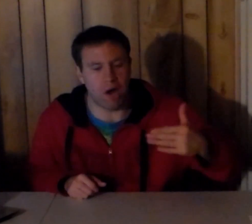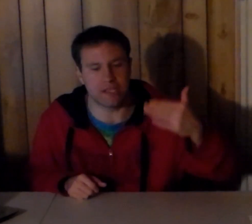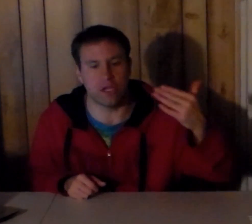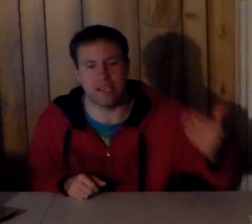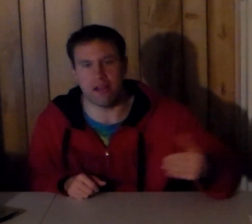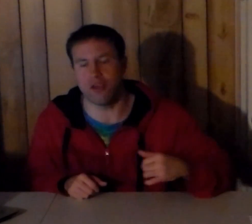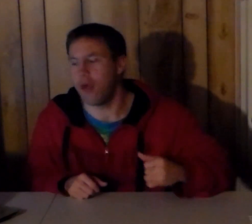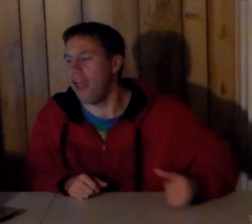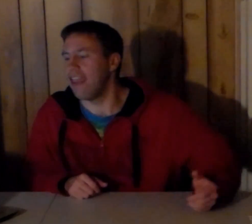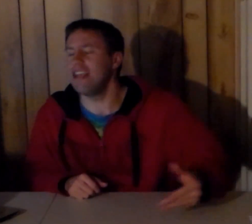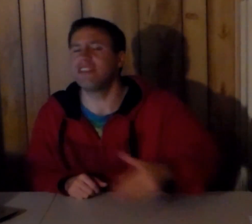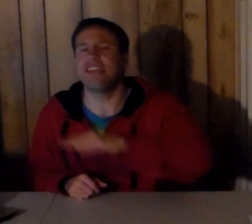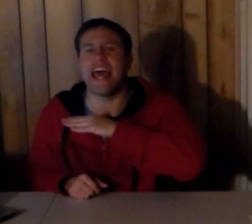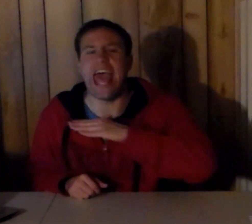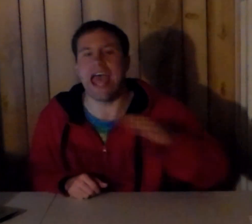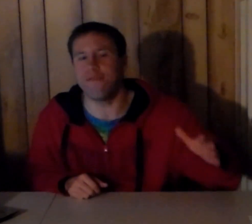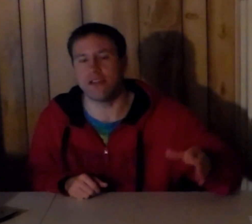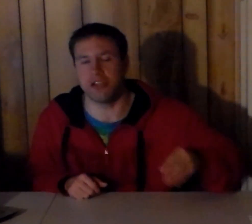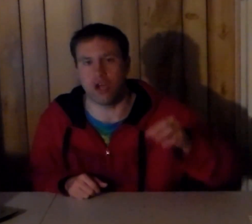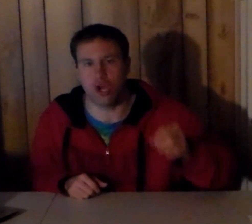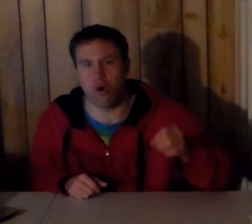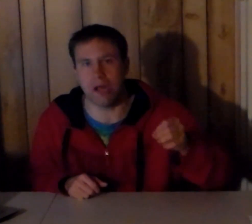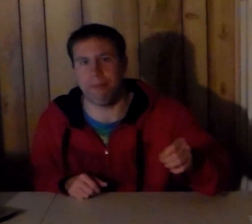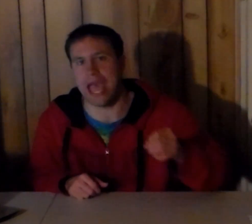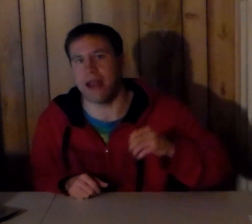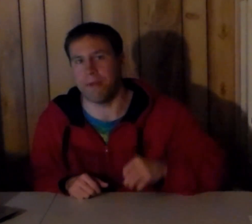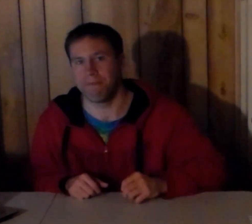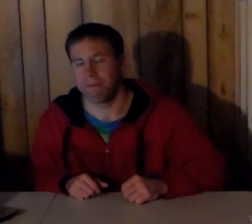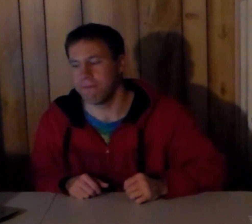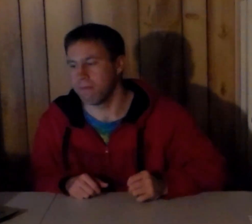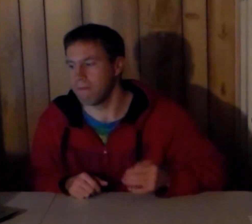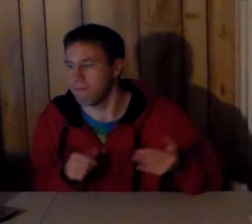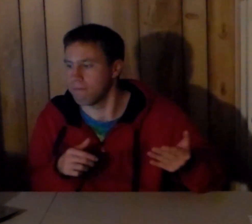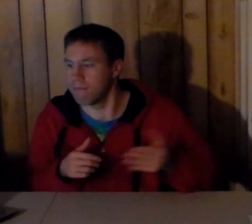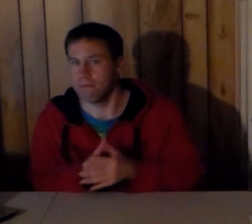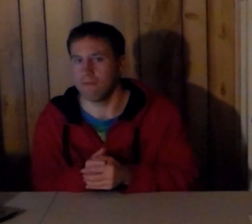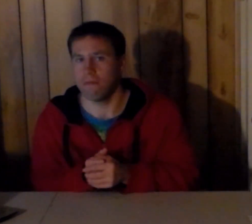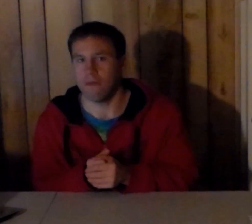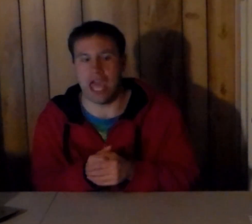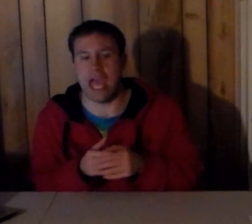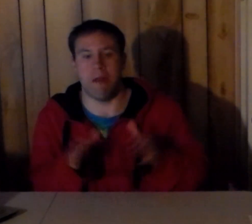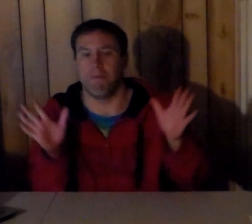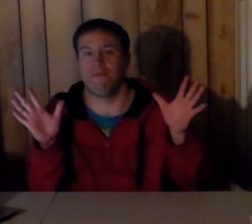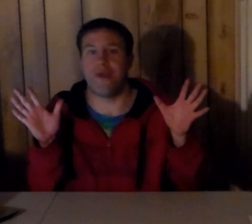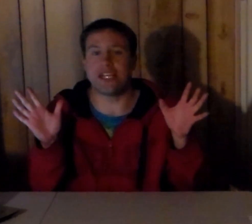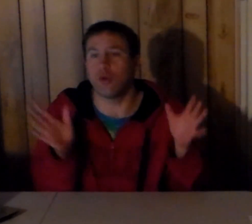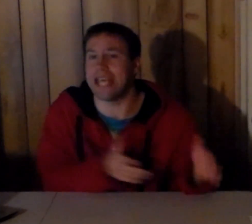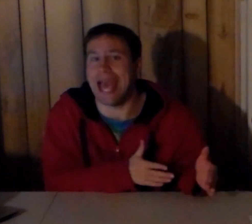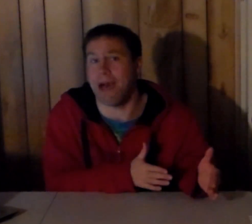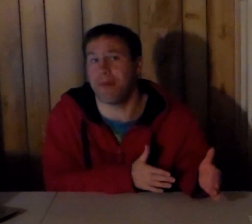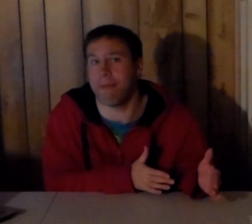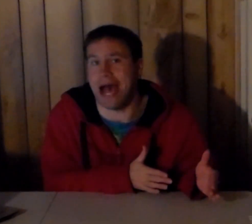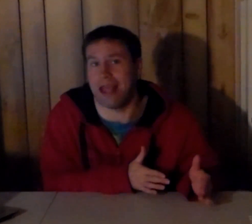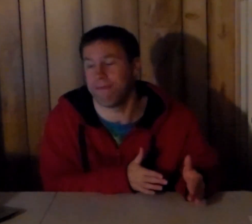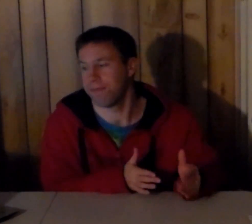punk did do he said everything to cold cabana and vince wasn't happy about it